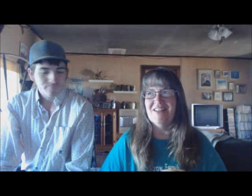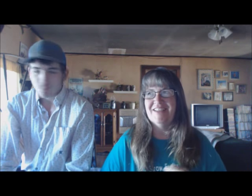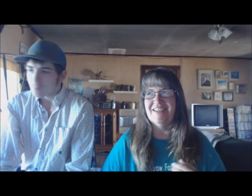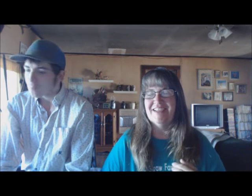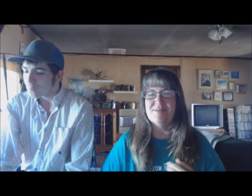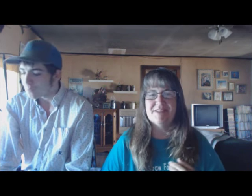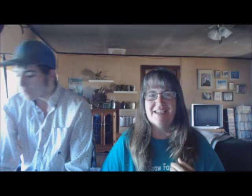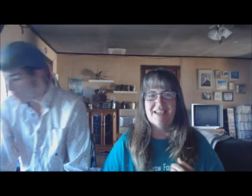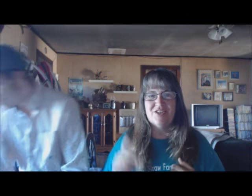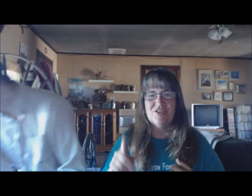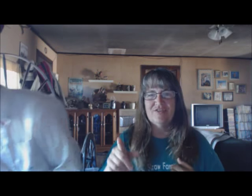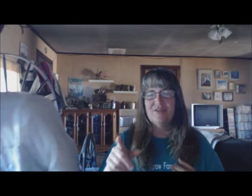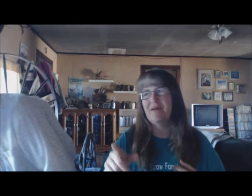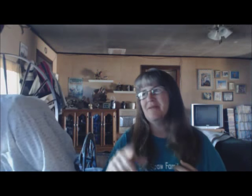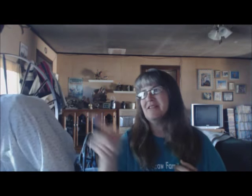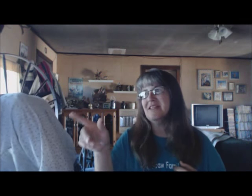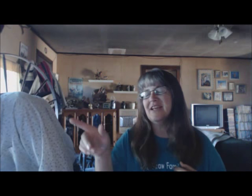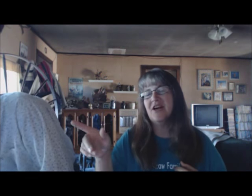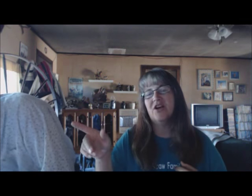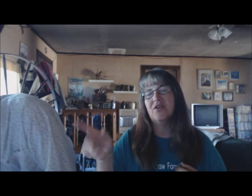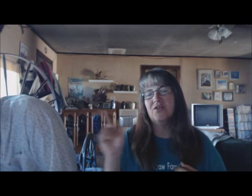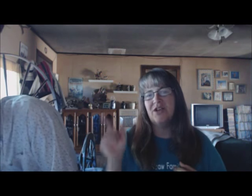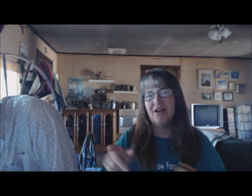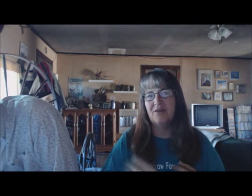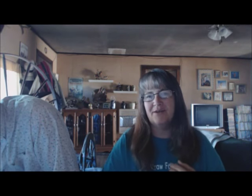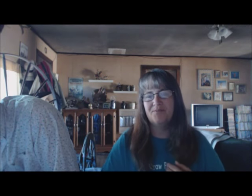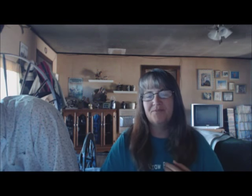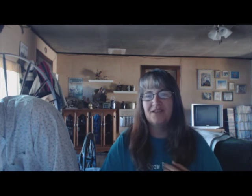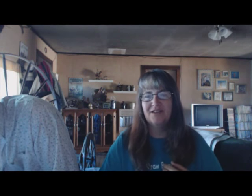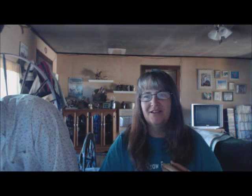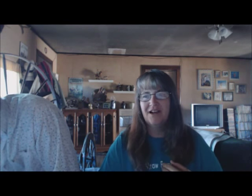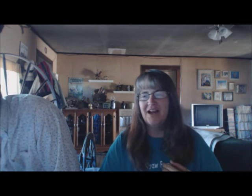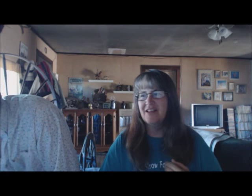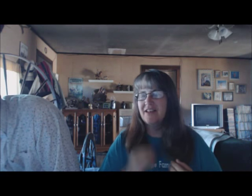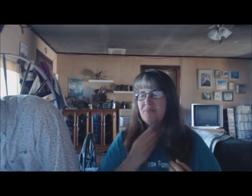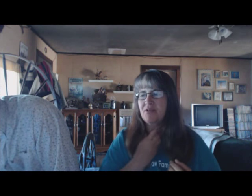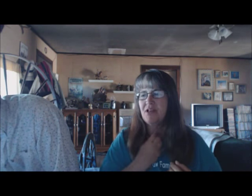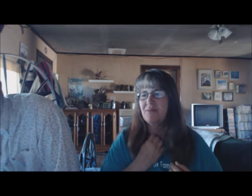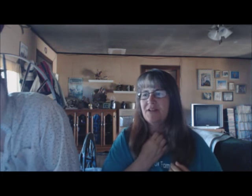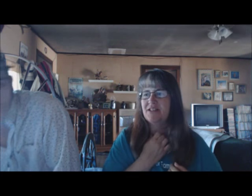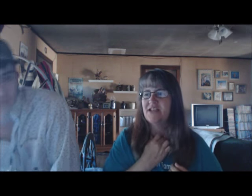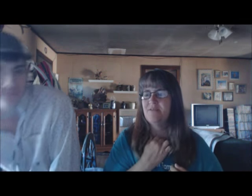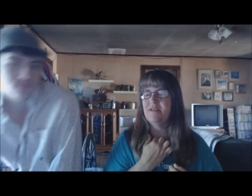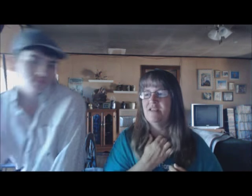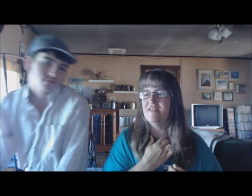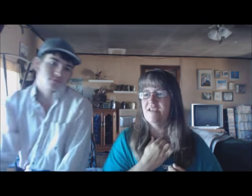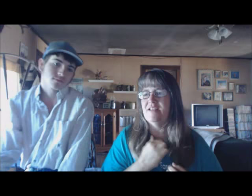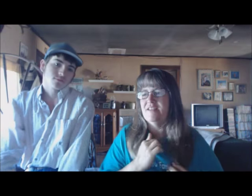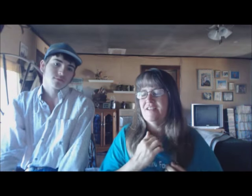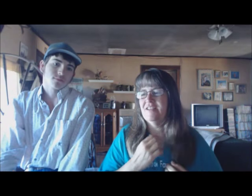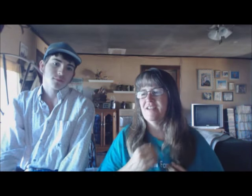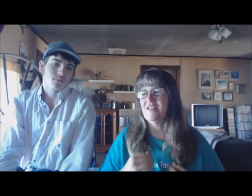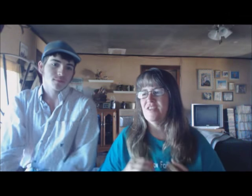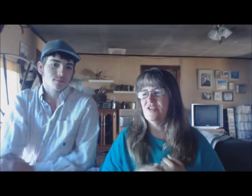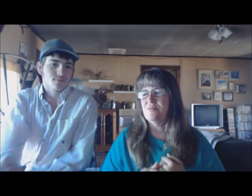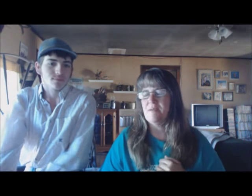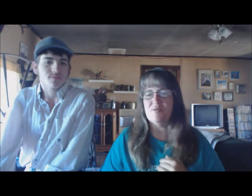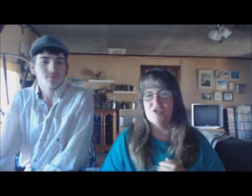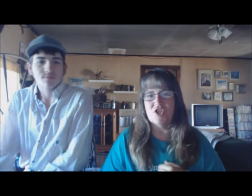Holly has been taking two of her babies and getting out on the old highway. I had a lady pull up and tell me that those babies were